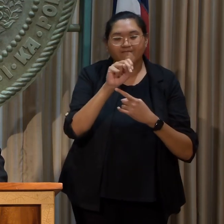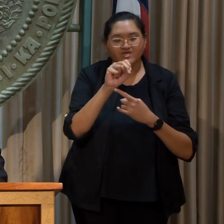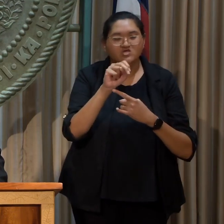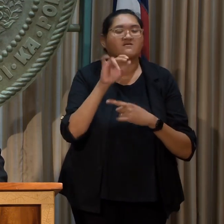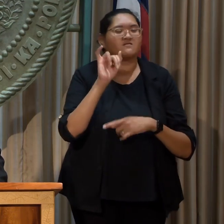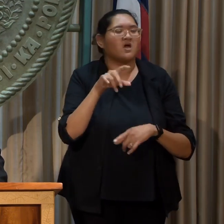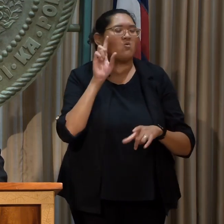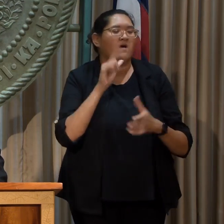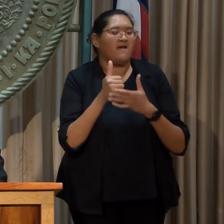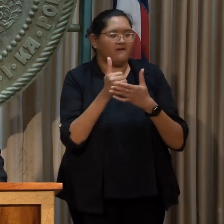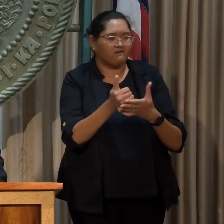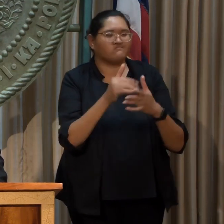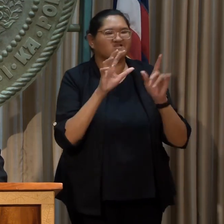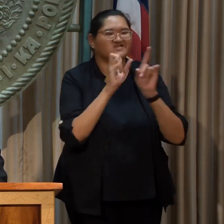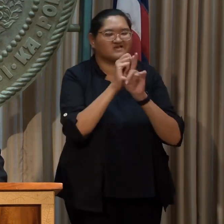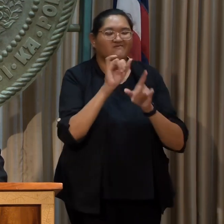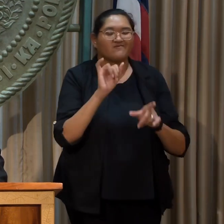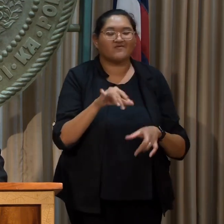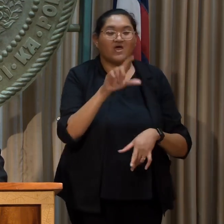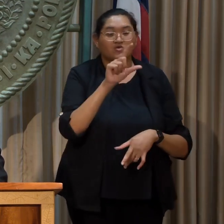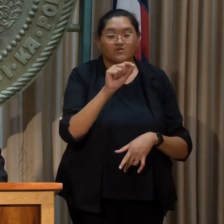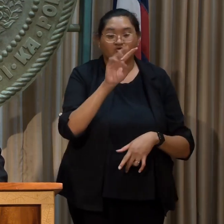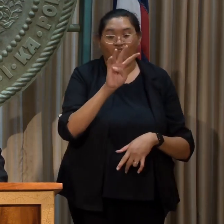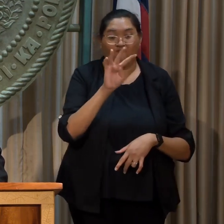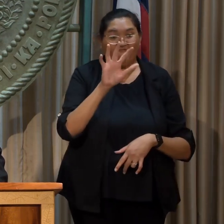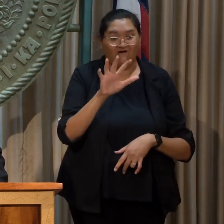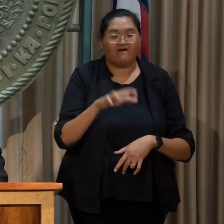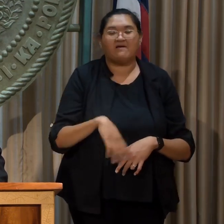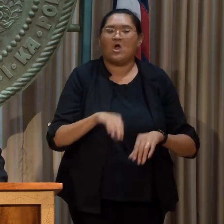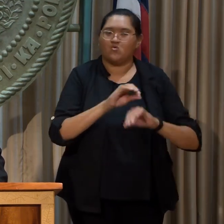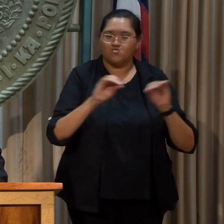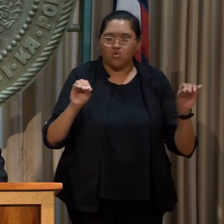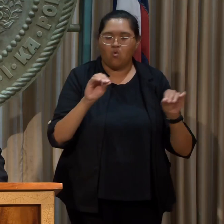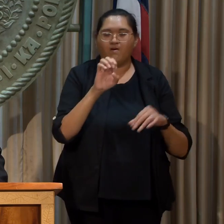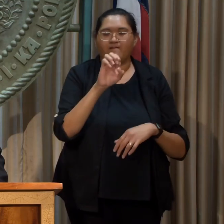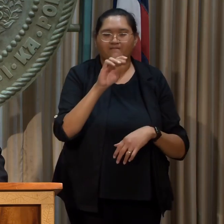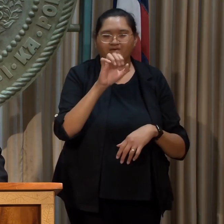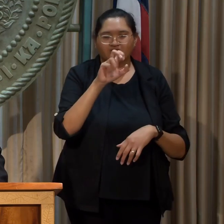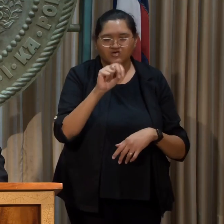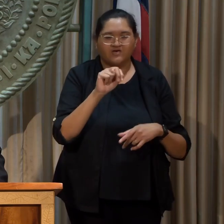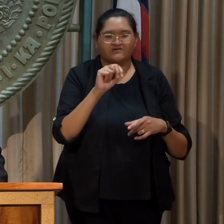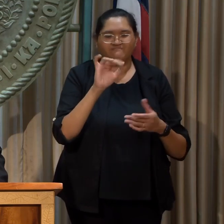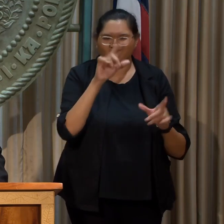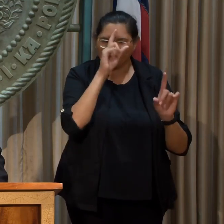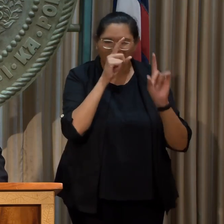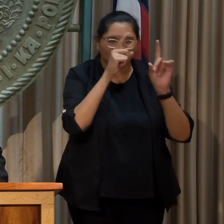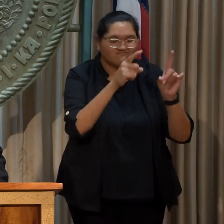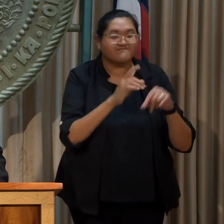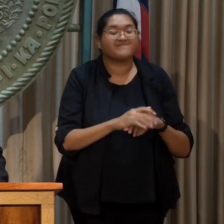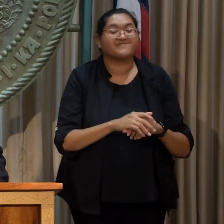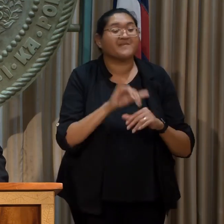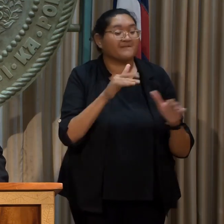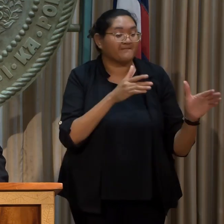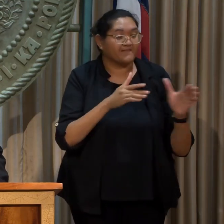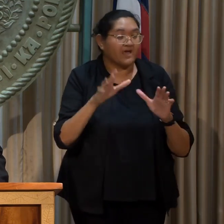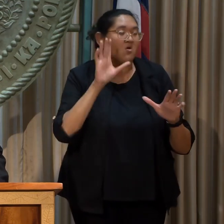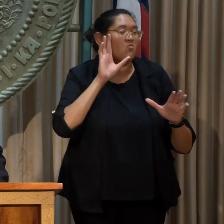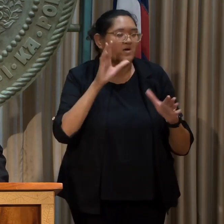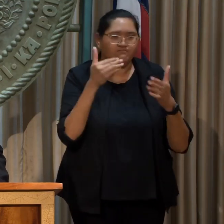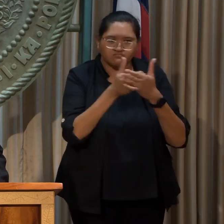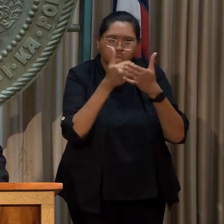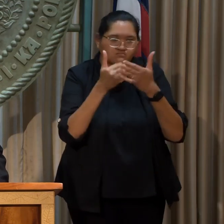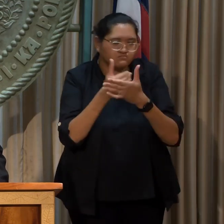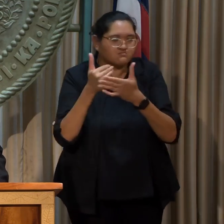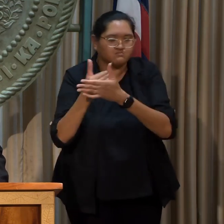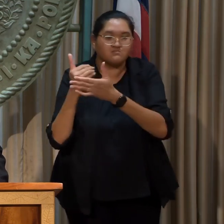intended to help achieve the state's 2045 Zero Emissions Clean Economy target. The plan will continually be updated